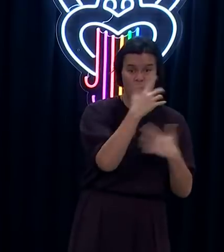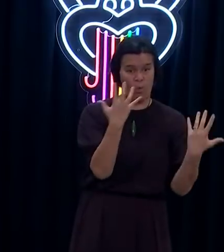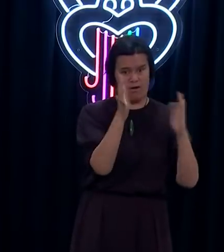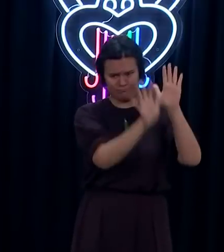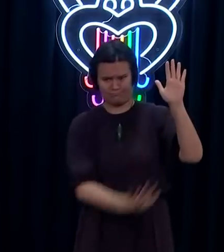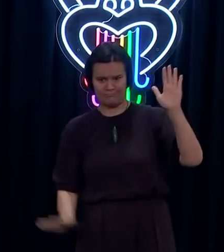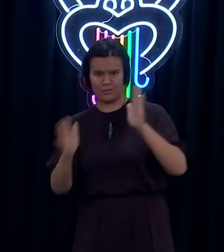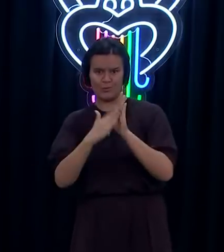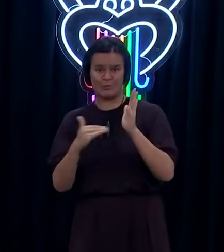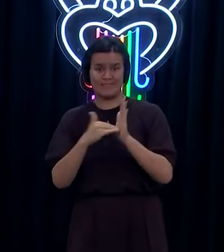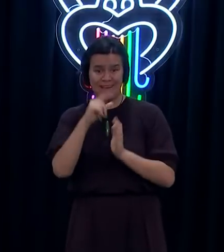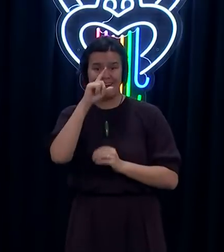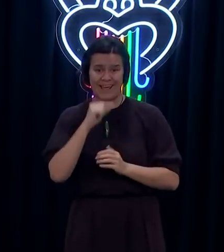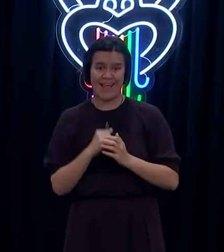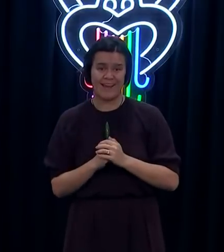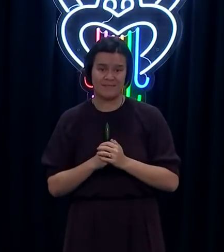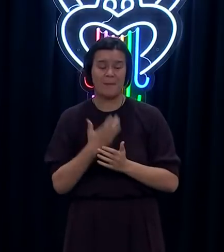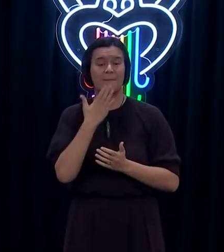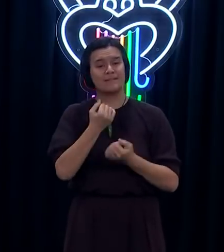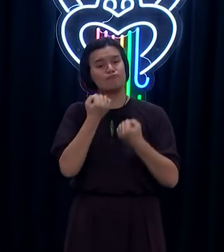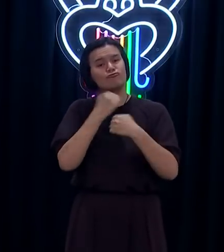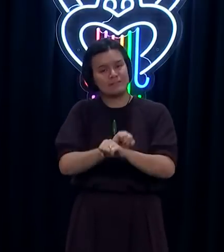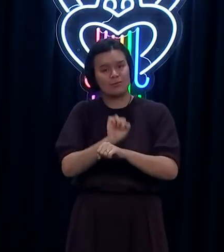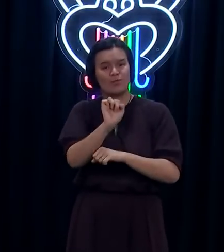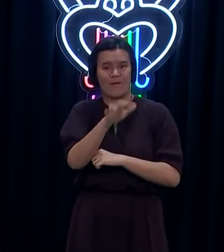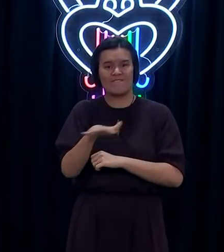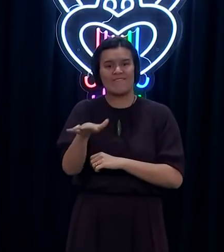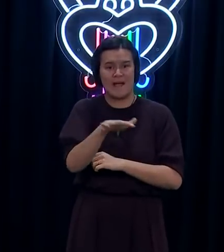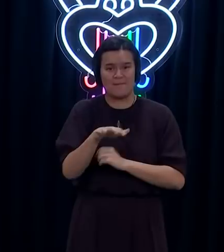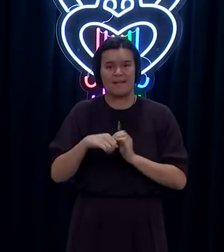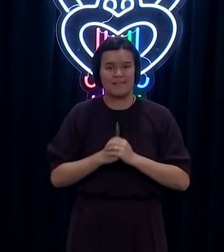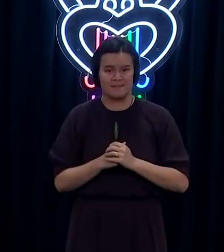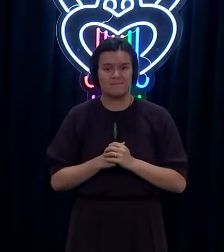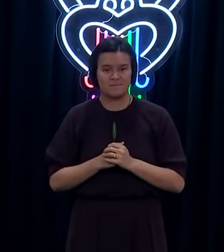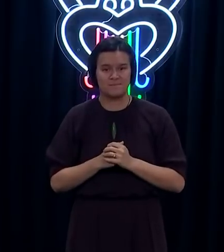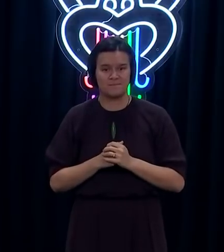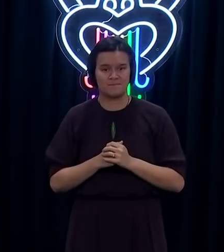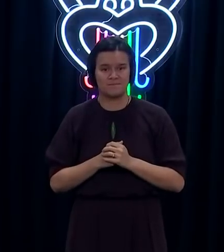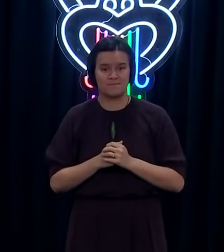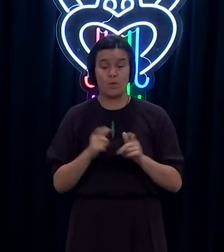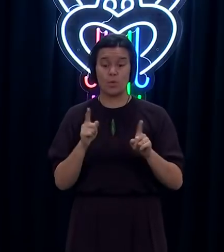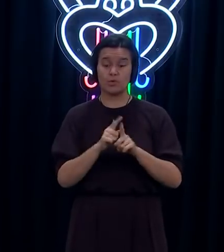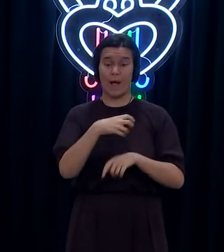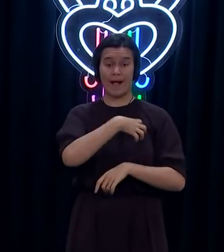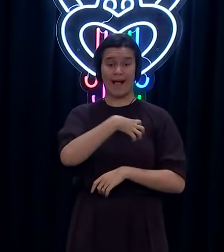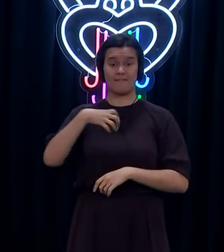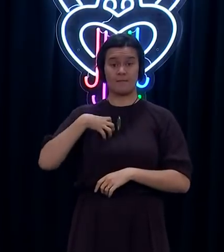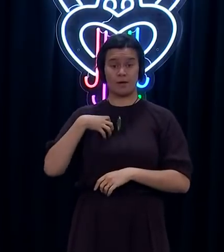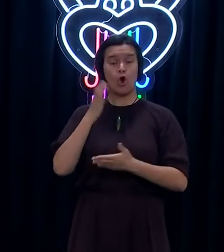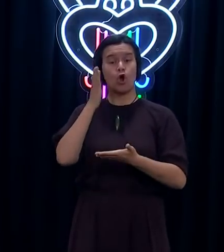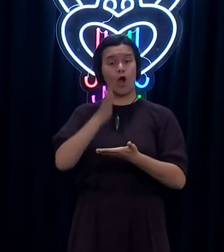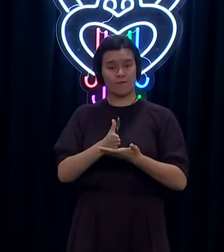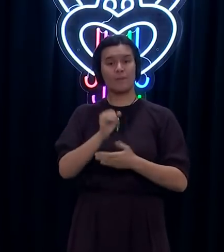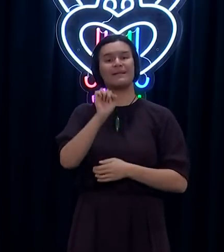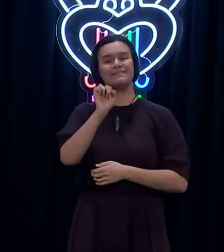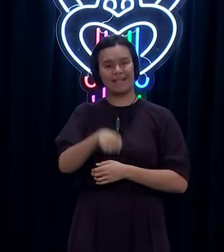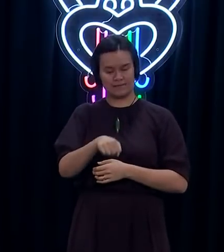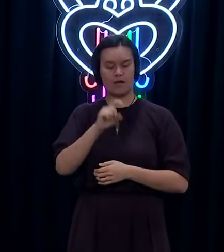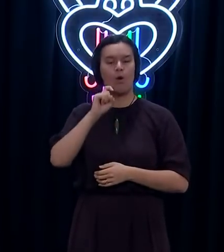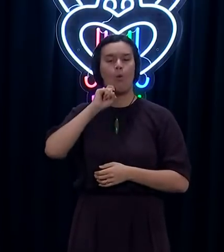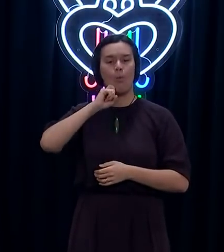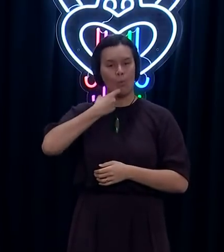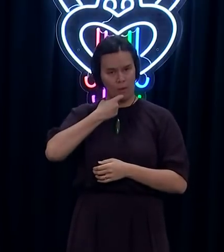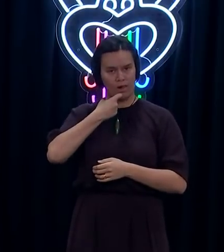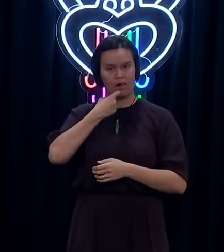vaccinated to protect your family and loved ones. Today, the government has also confirmed its commitment to research, science and evidence that has